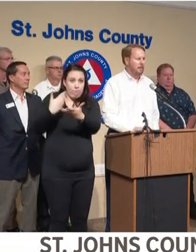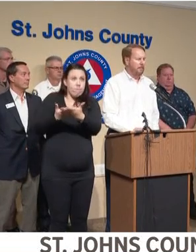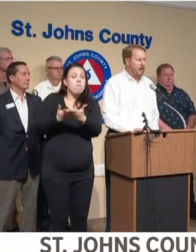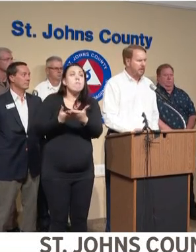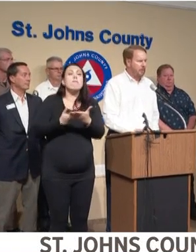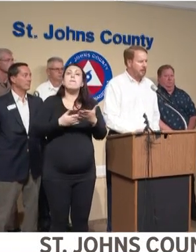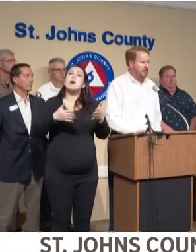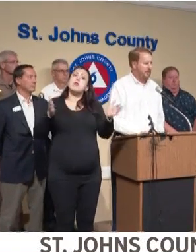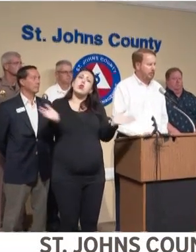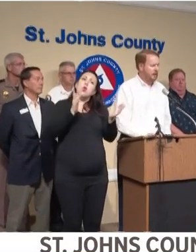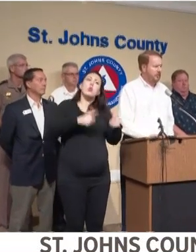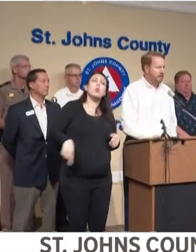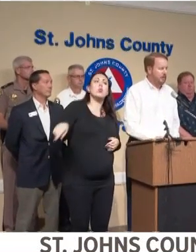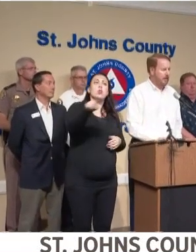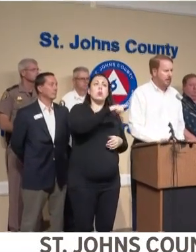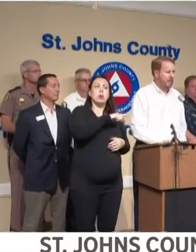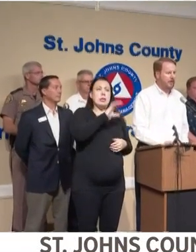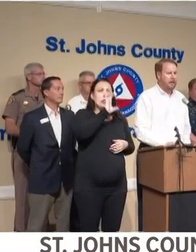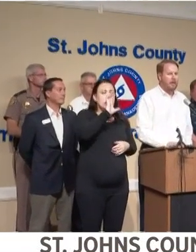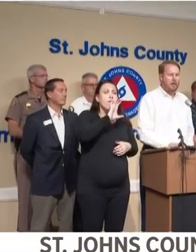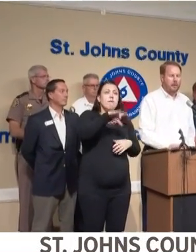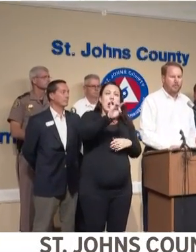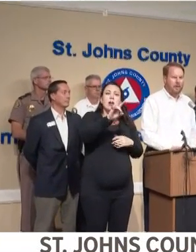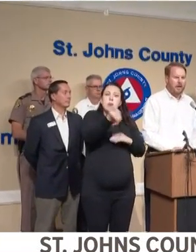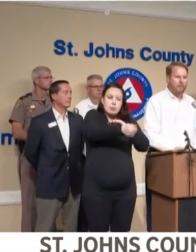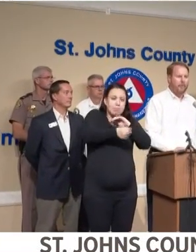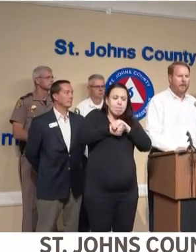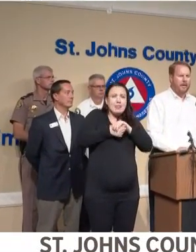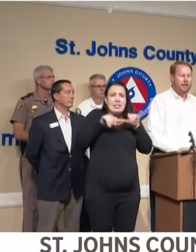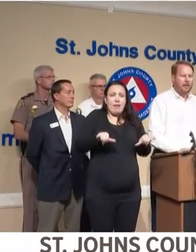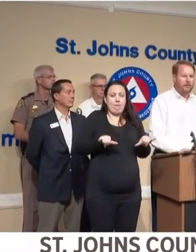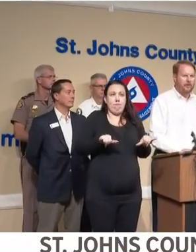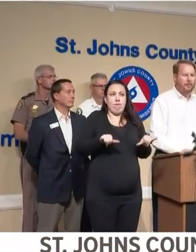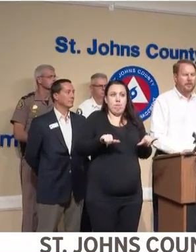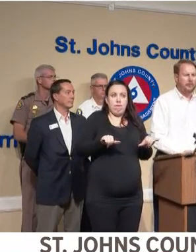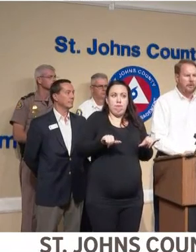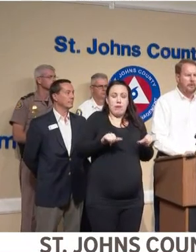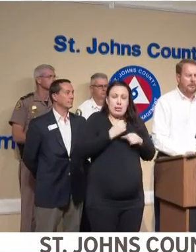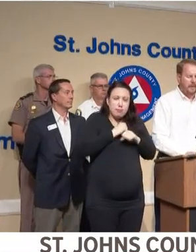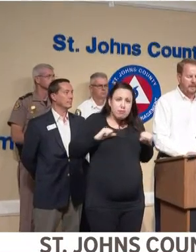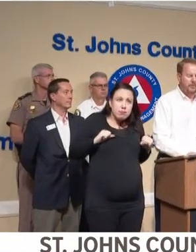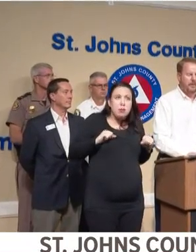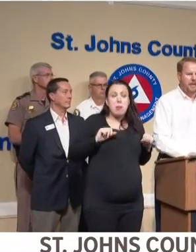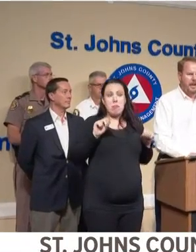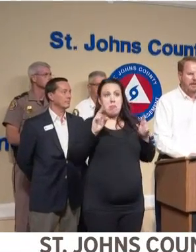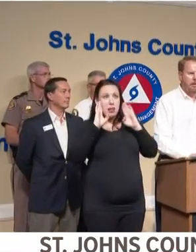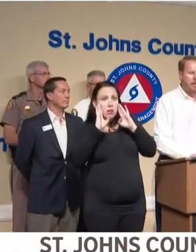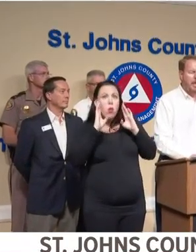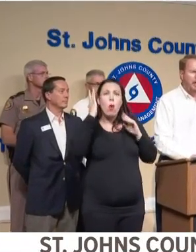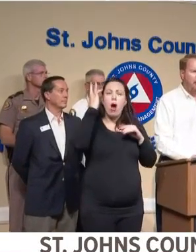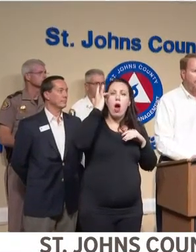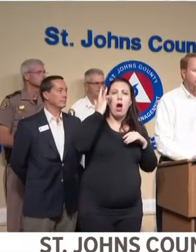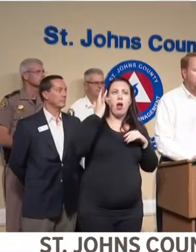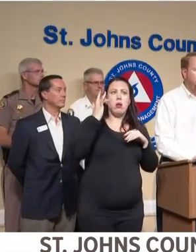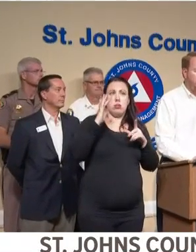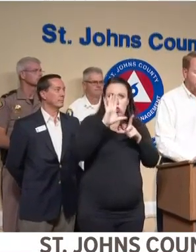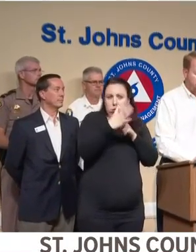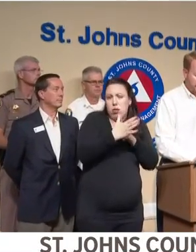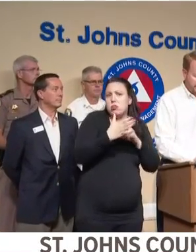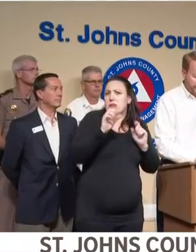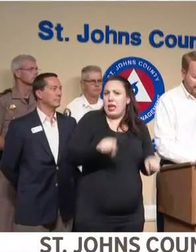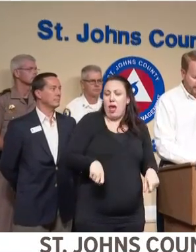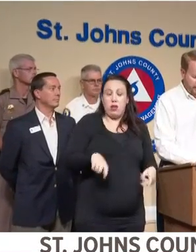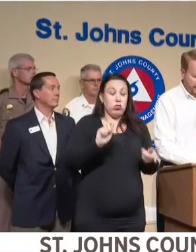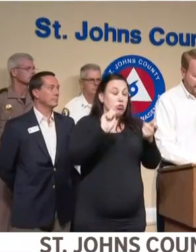find a safe place to stay, hunker down, pay attention because circumstances can and often do